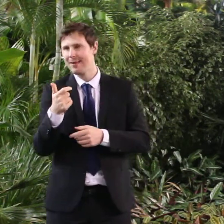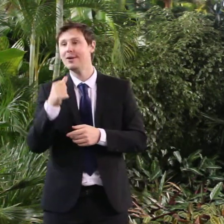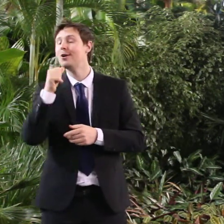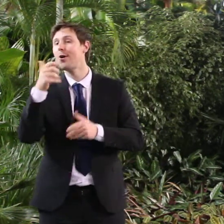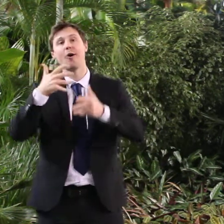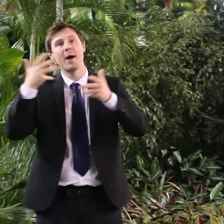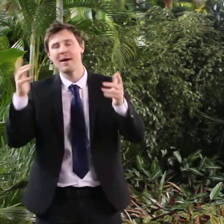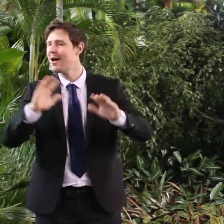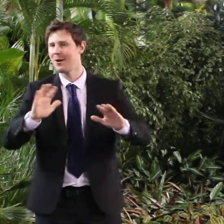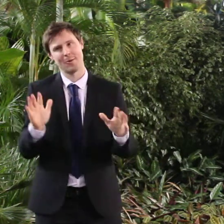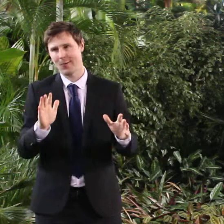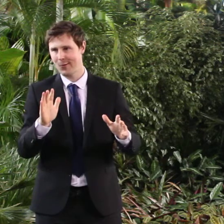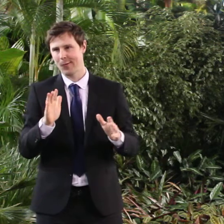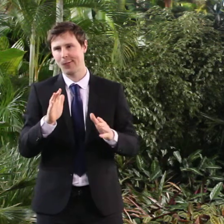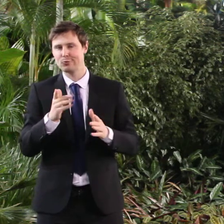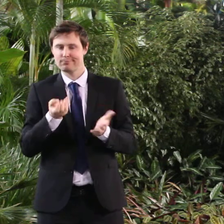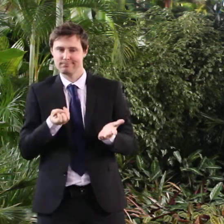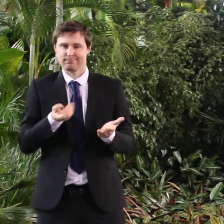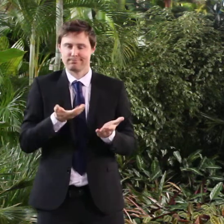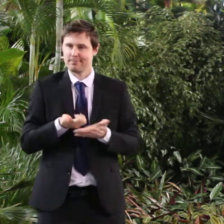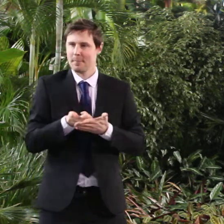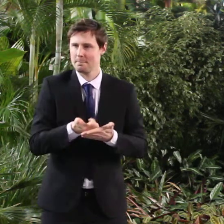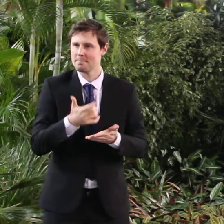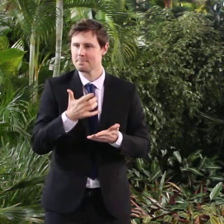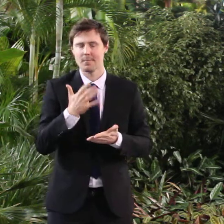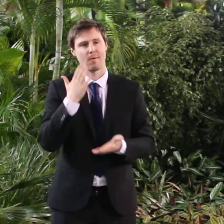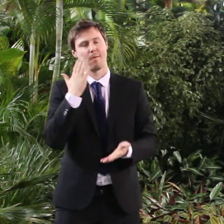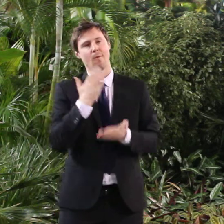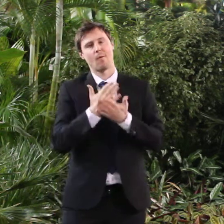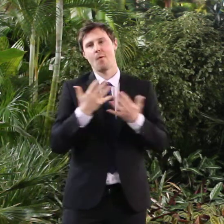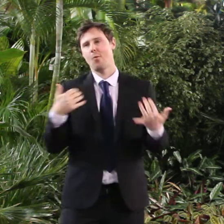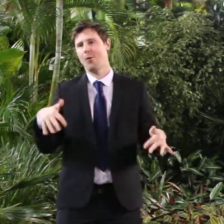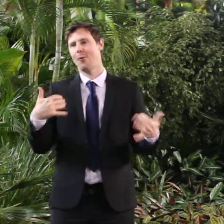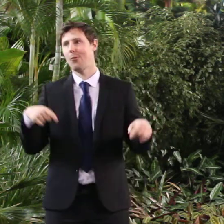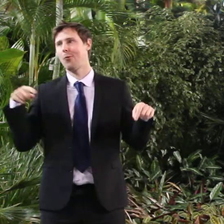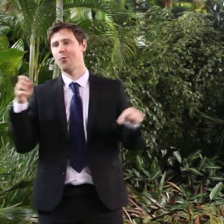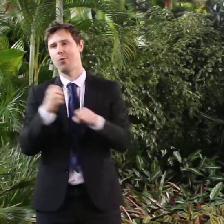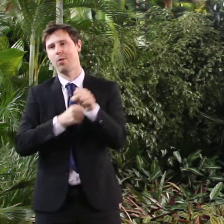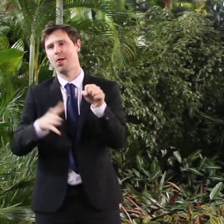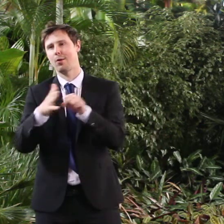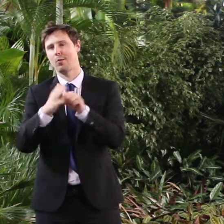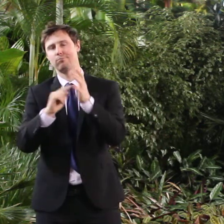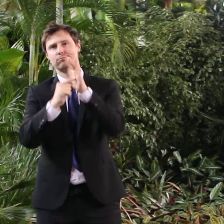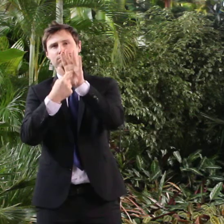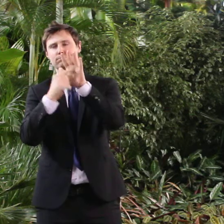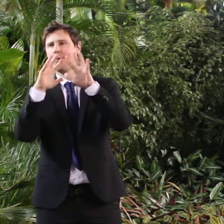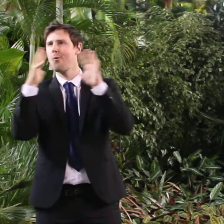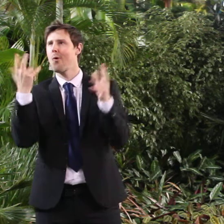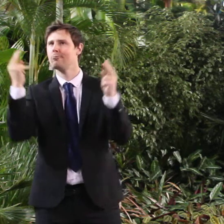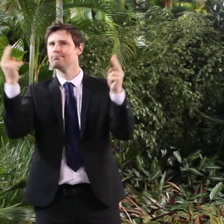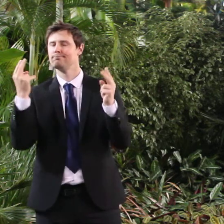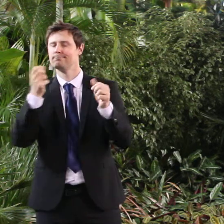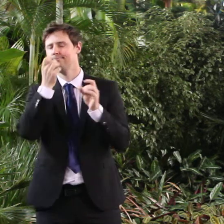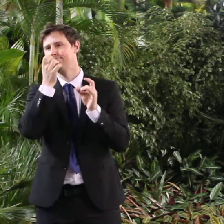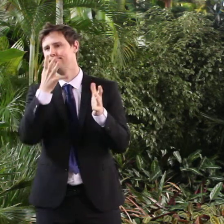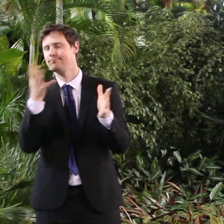it was well and truly, without a shadow of a doubt, Glasgow's finest, it was our finest achievement,